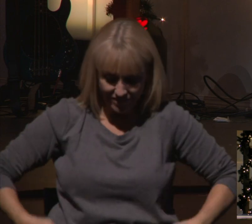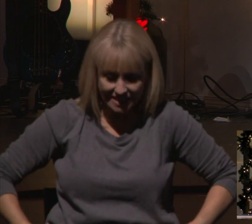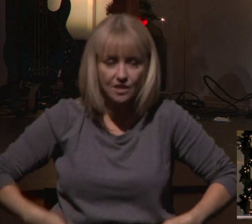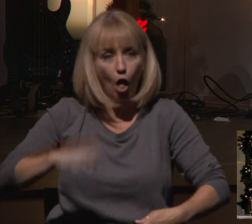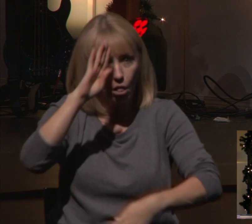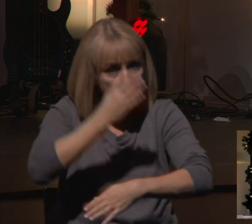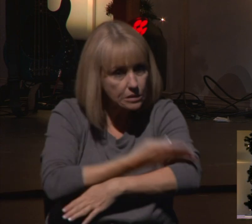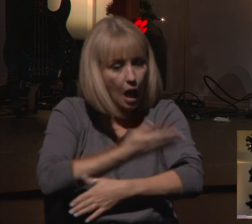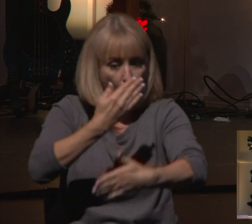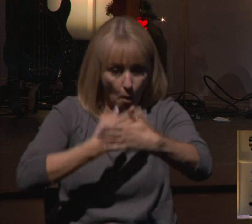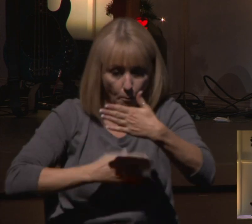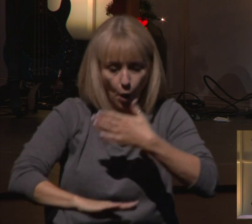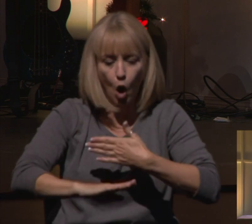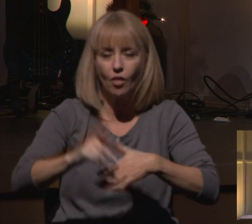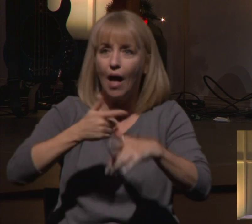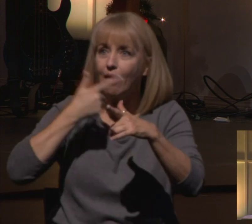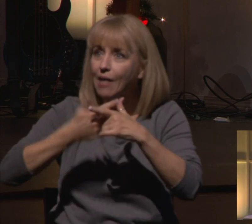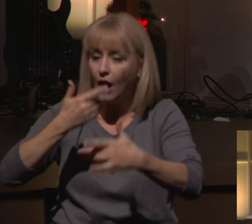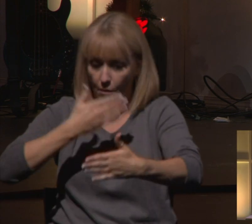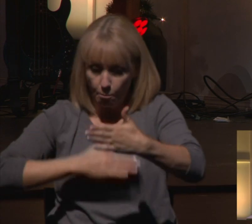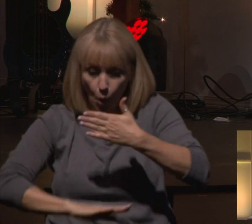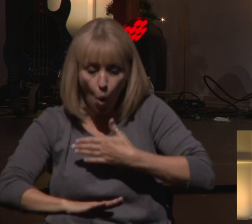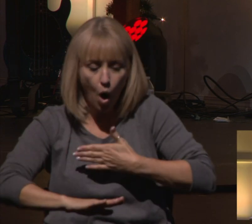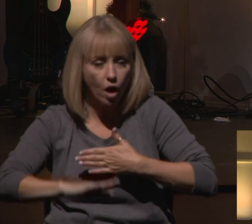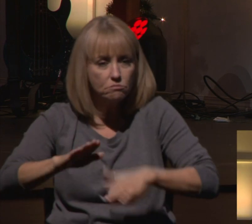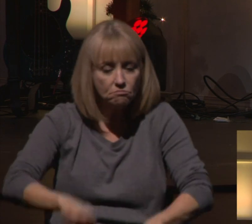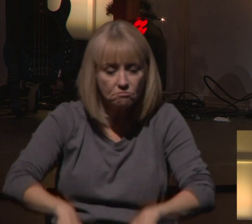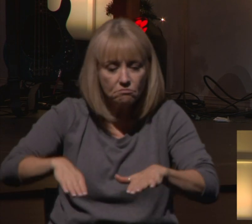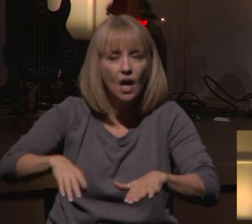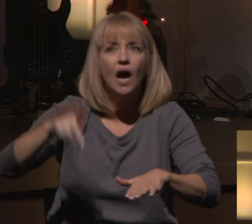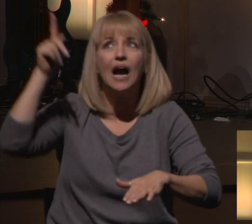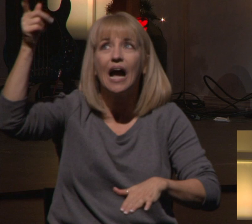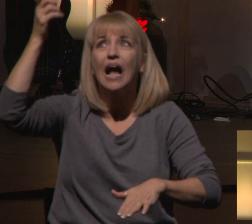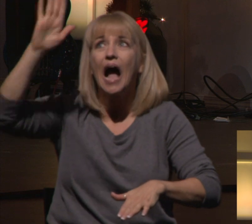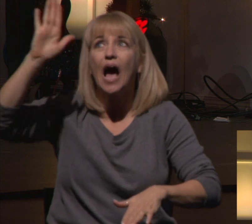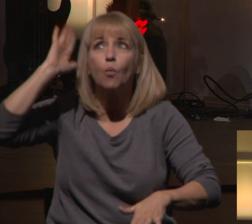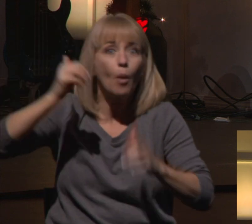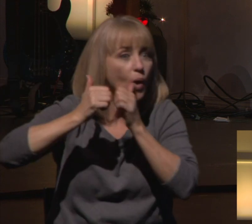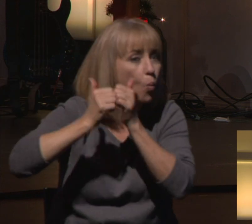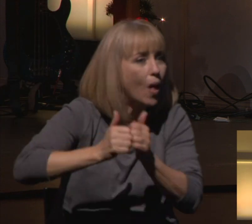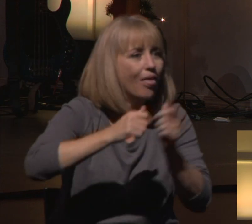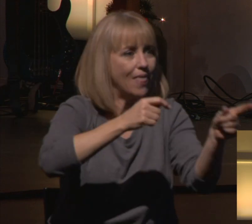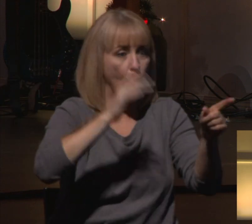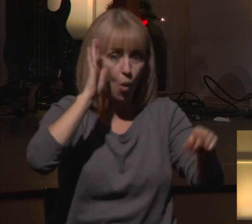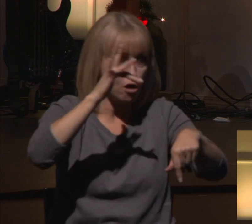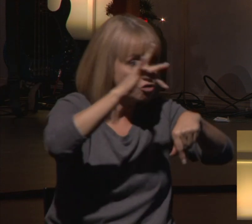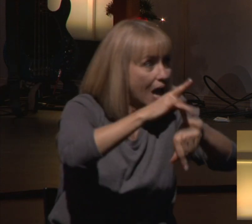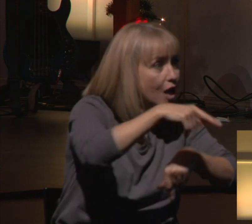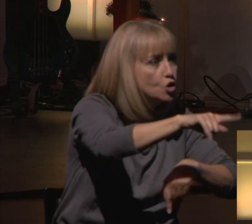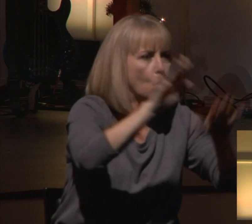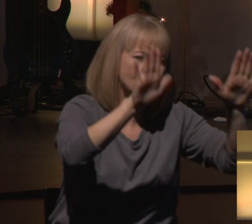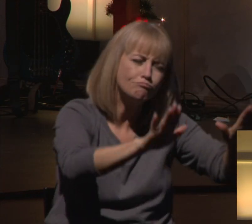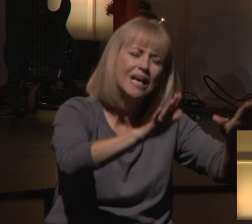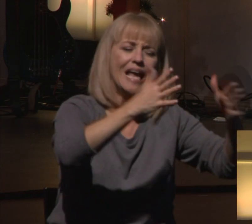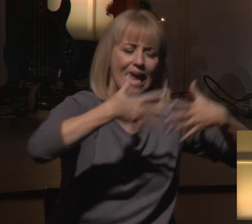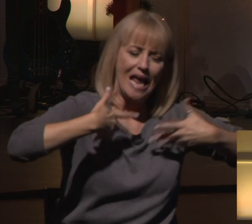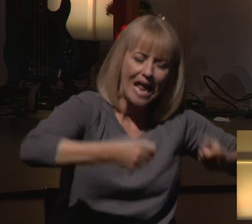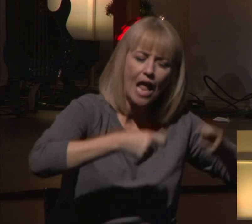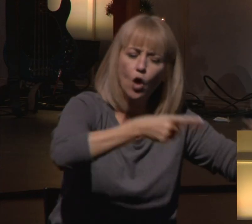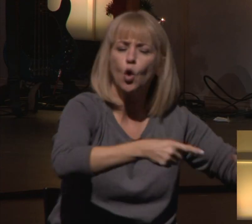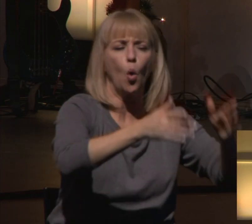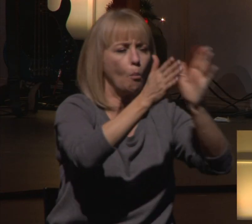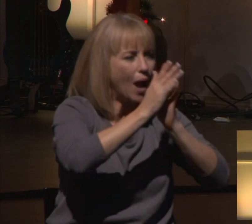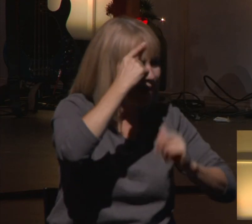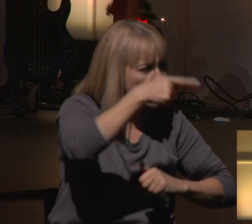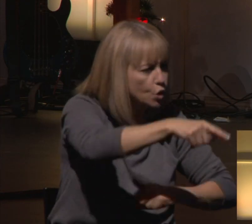and through that son, through that flesh and blood, he's going to be with you. He's going to be able to lay hands on you, to heal you, to pray for you, to